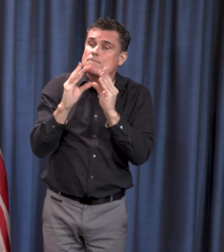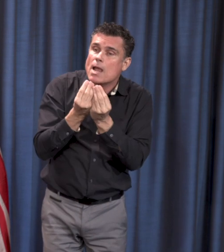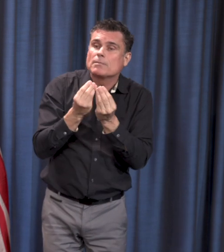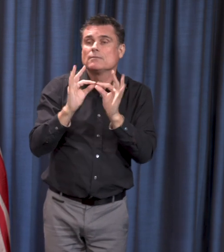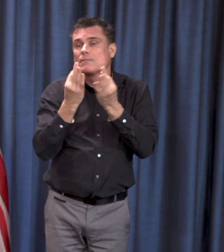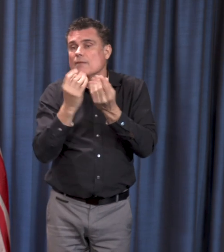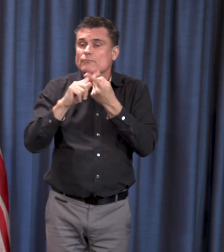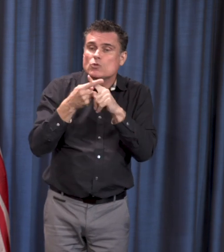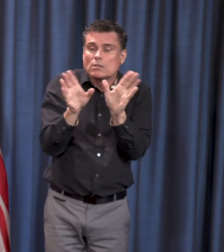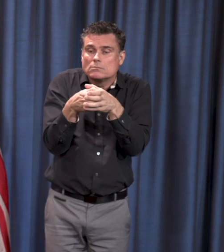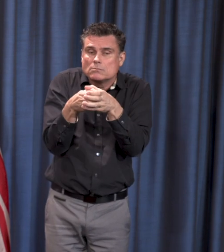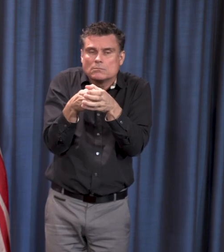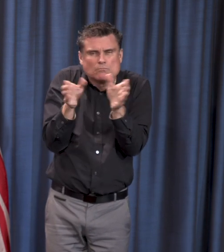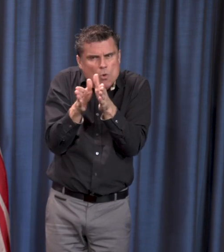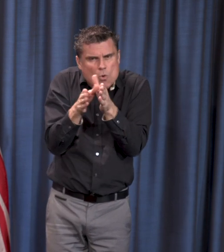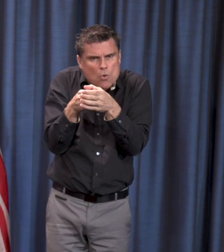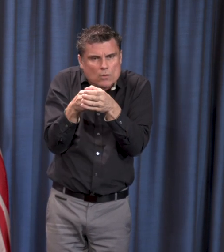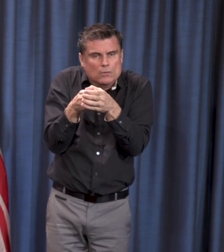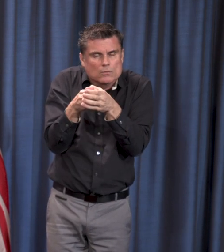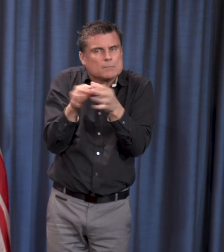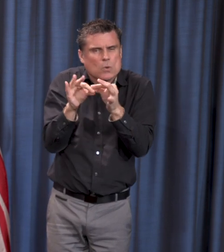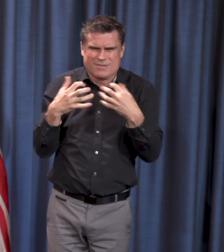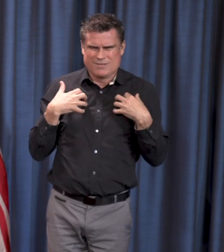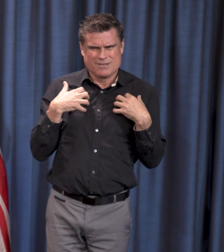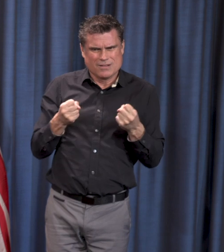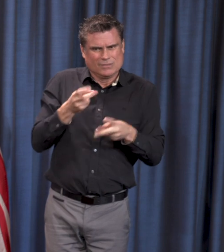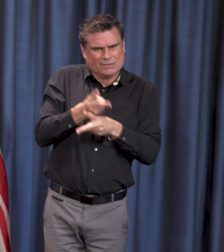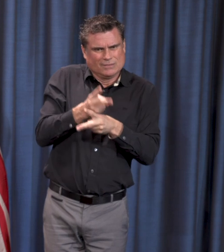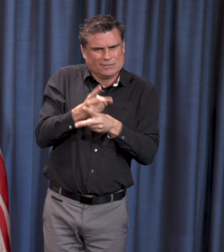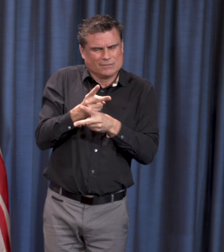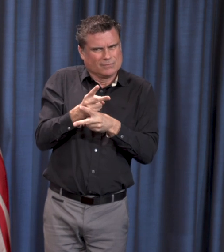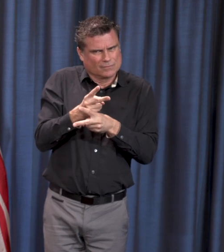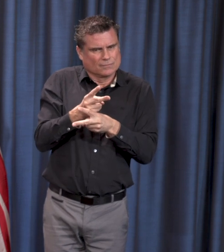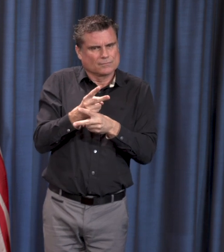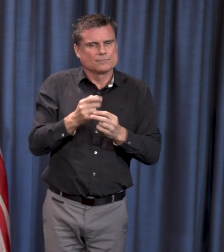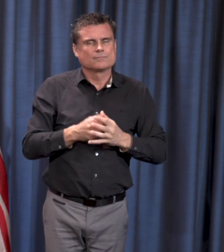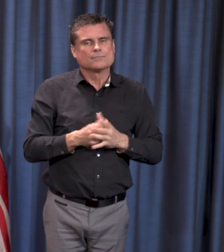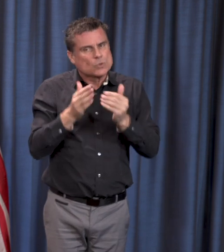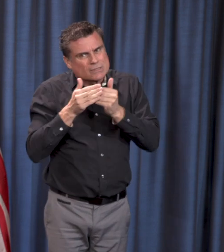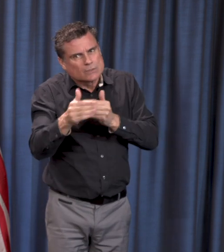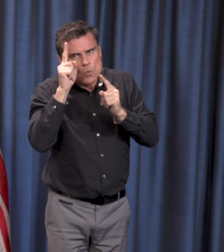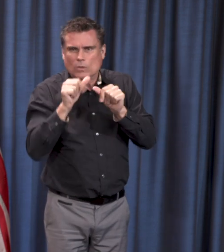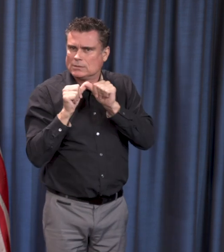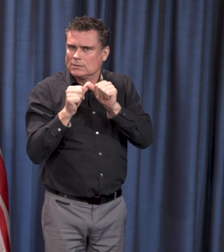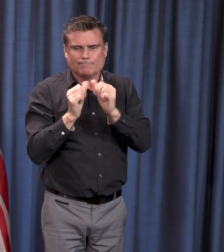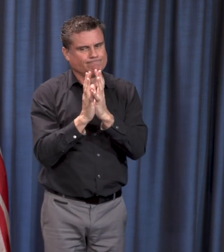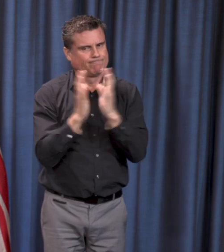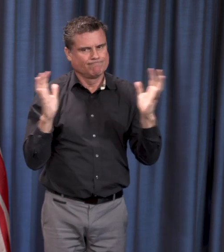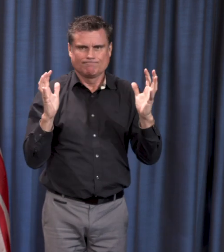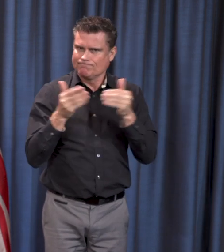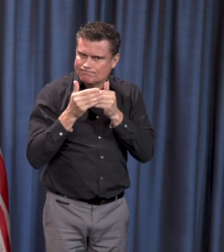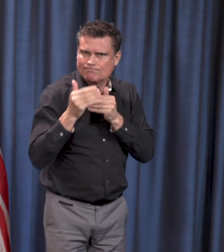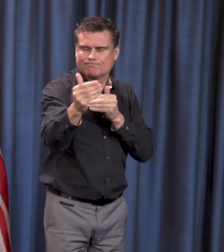keep our health and mental health going as well through this. And we also need to maintain essential services. And I know there's